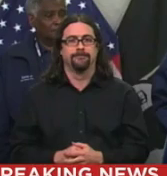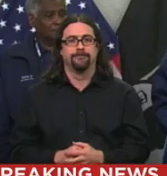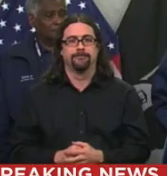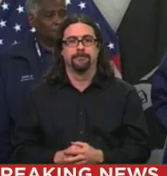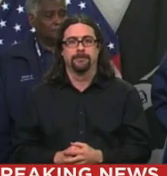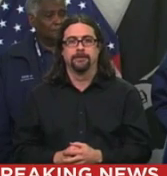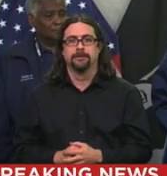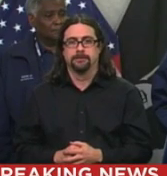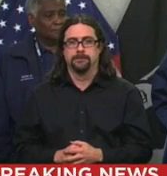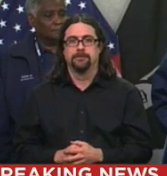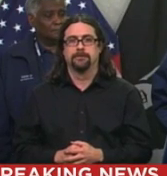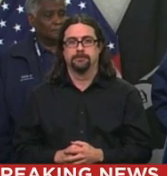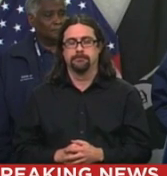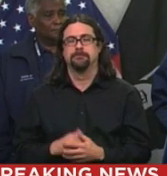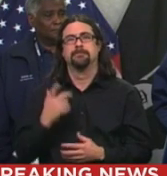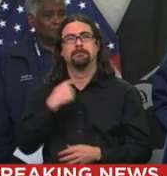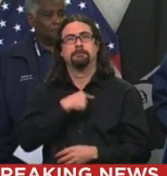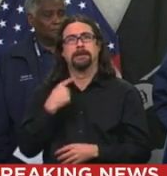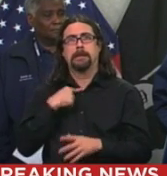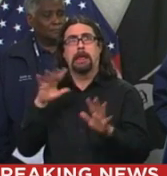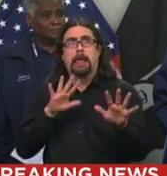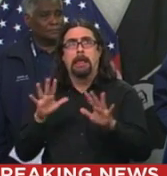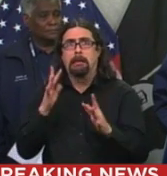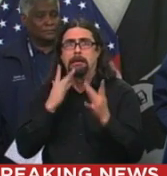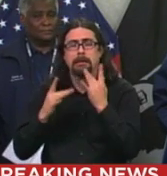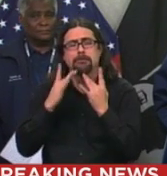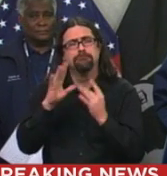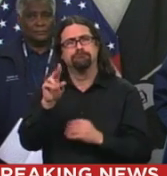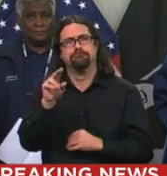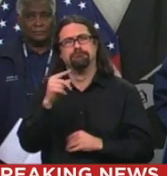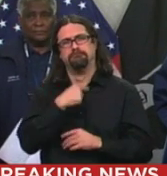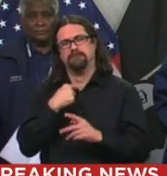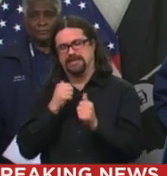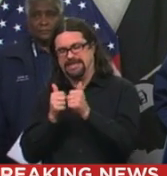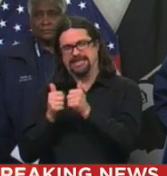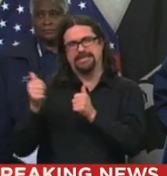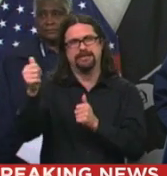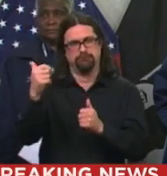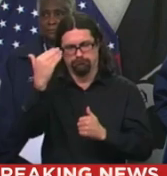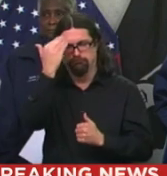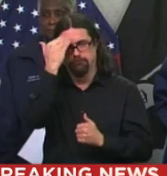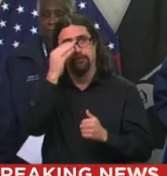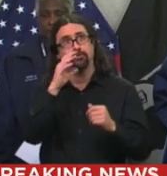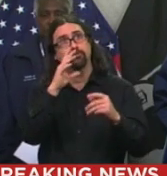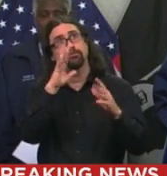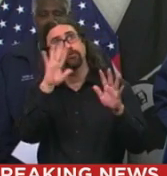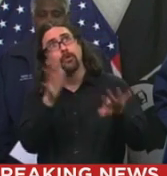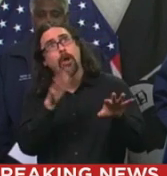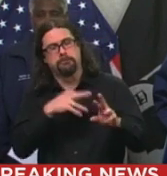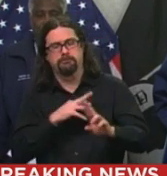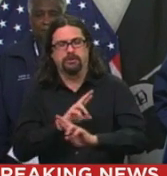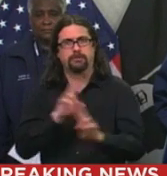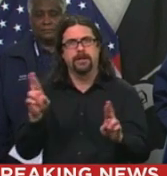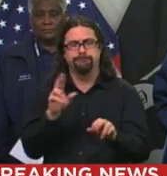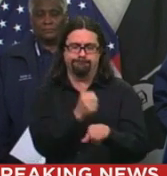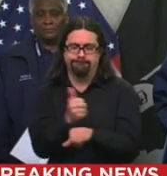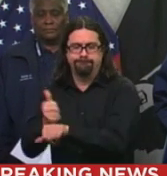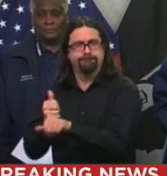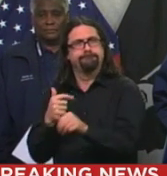Now, the fact is, sanitation is dealing with a very tough situation. Wait a minute. The hell's up with this guy? No,